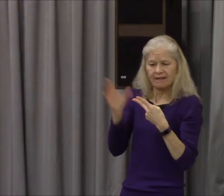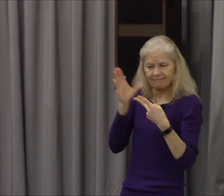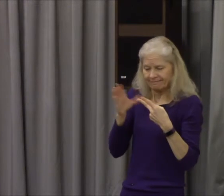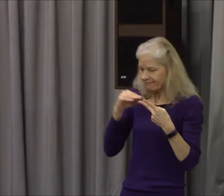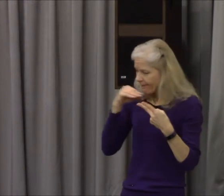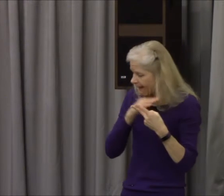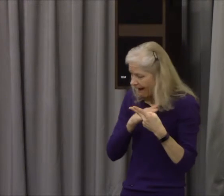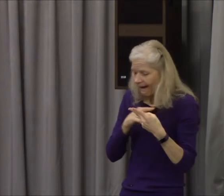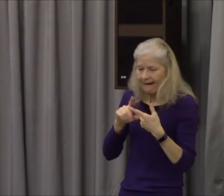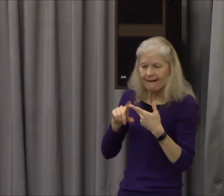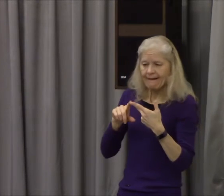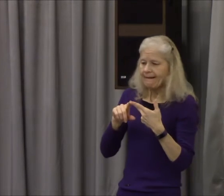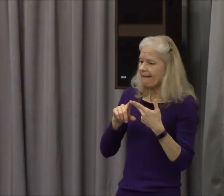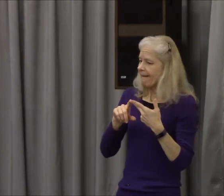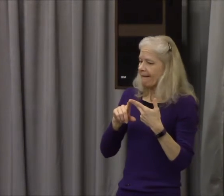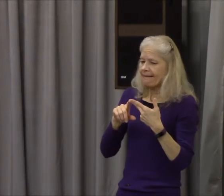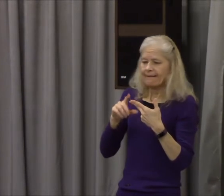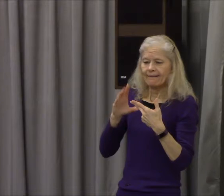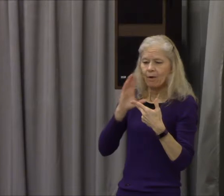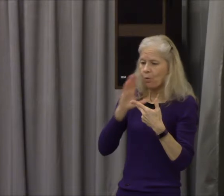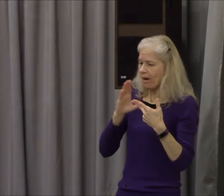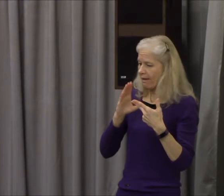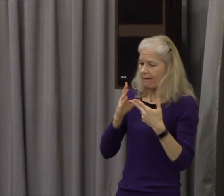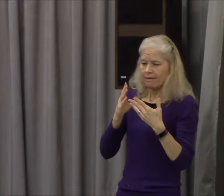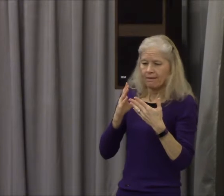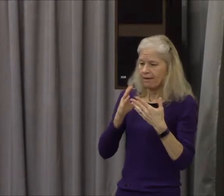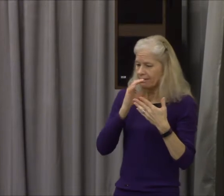that's what they confessed we're only being guilty because we're standing for these things